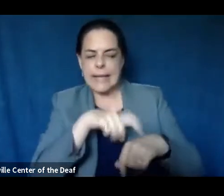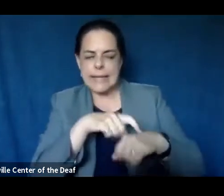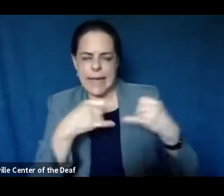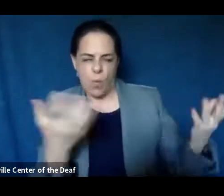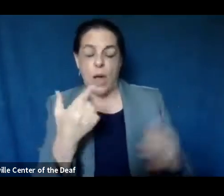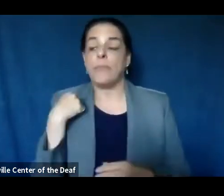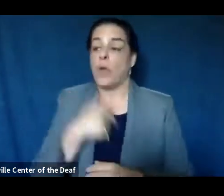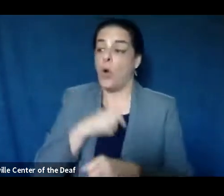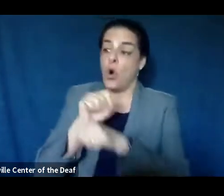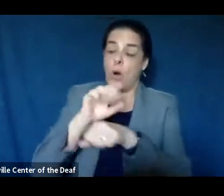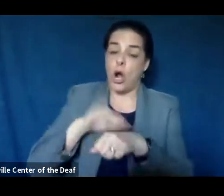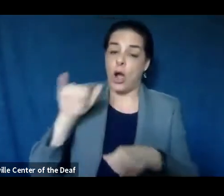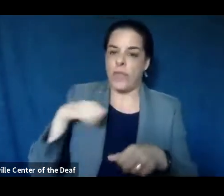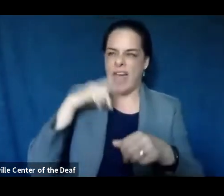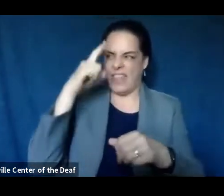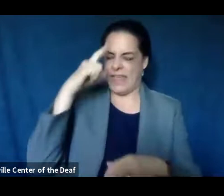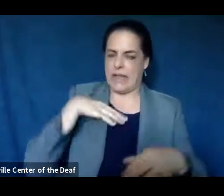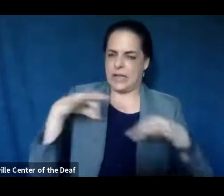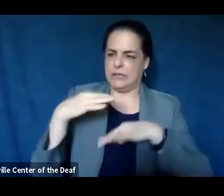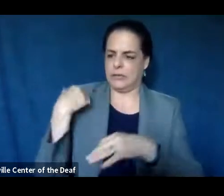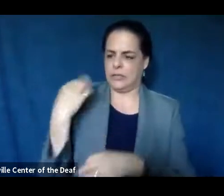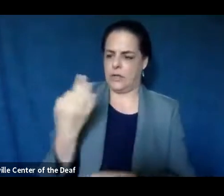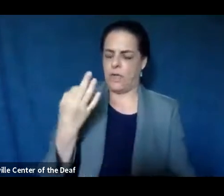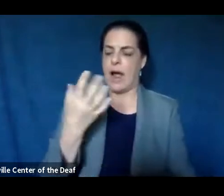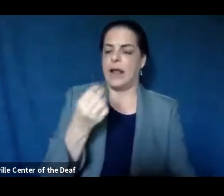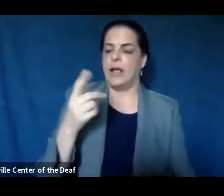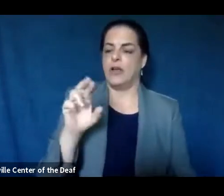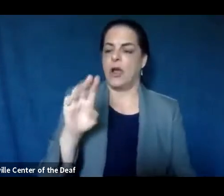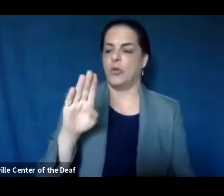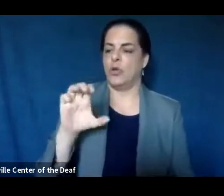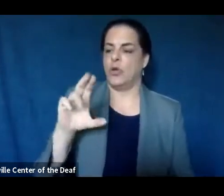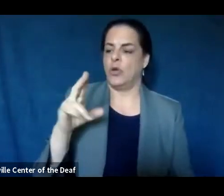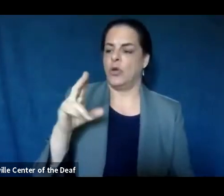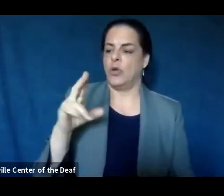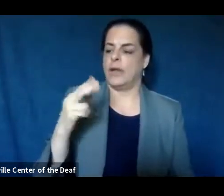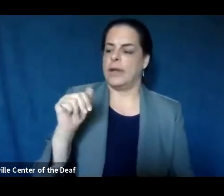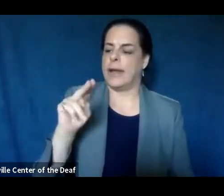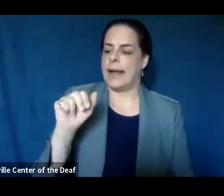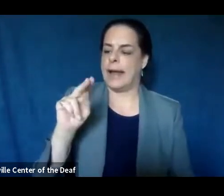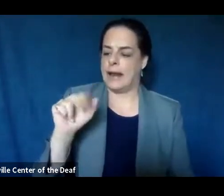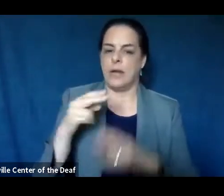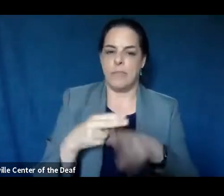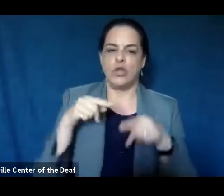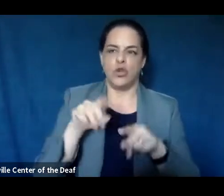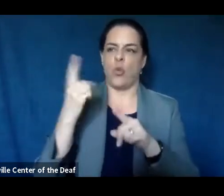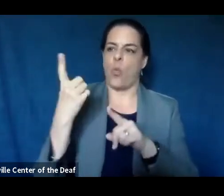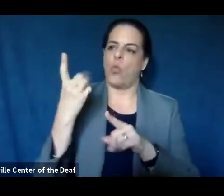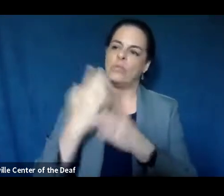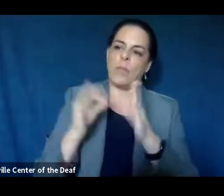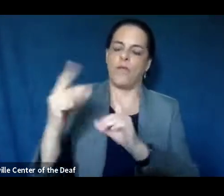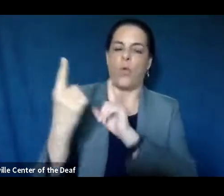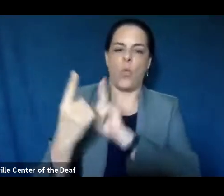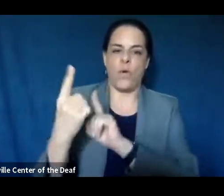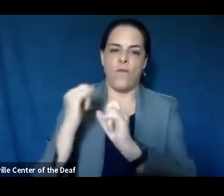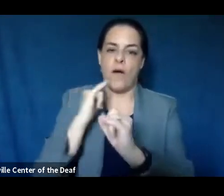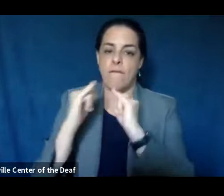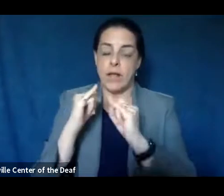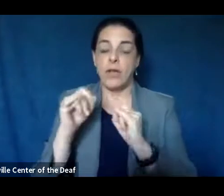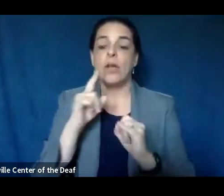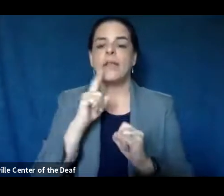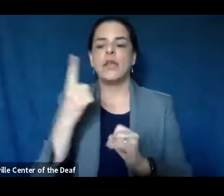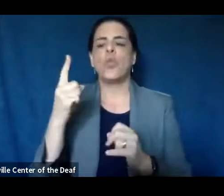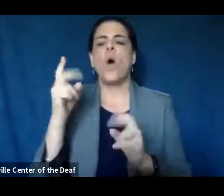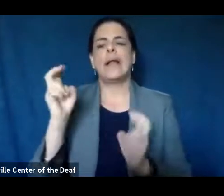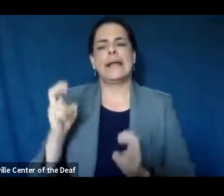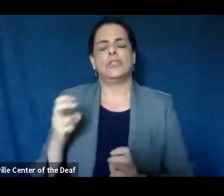that. I think I talked about it Friday and Dr. Buchanan mentioned it in some one-on-one interviews as well. There's an issue with our website and how we can show that